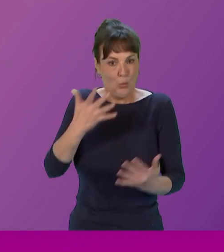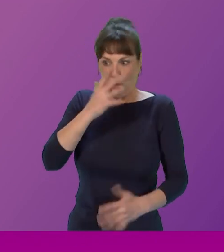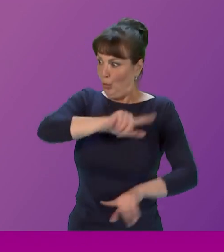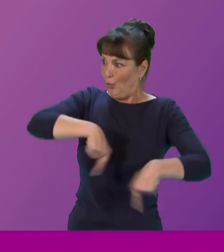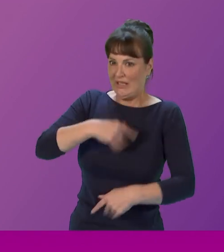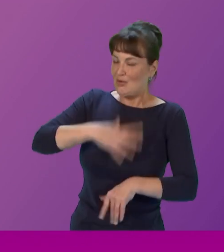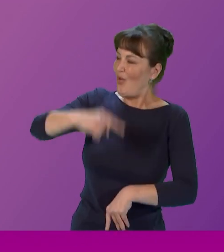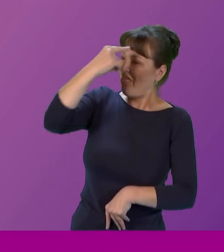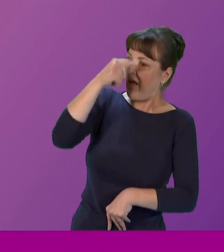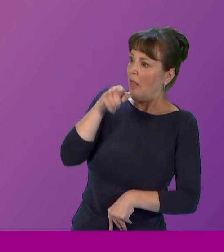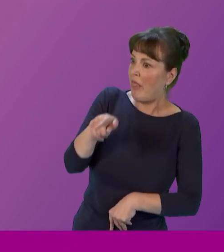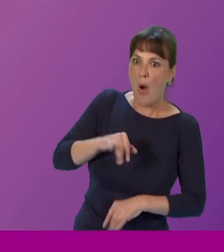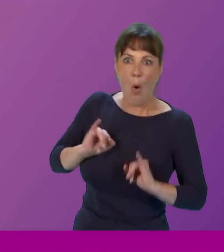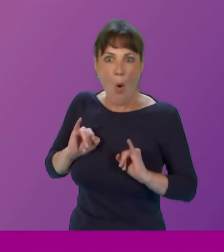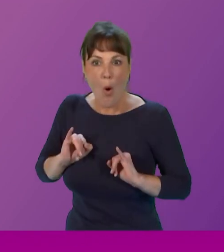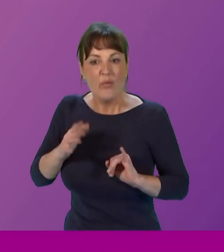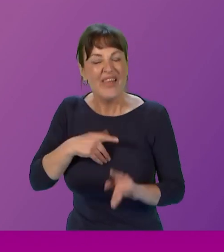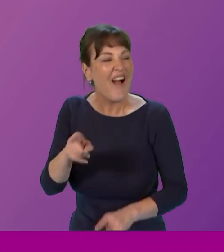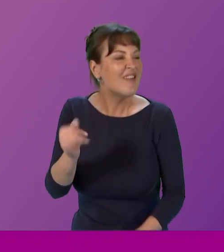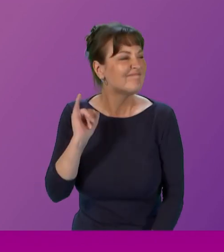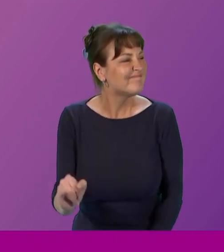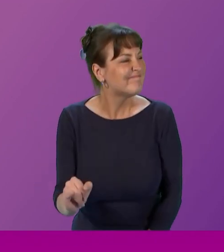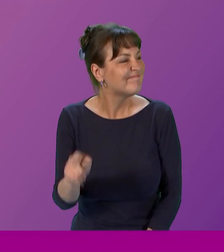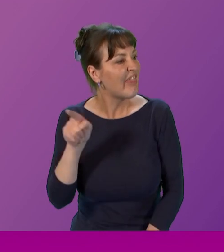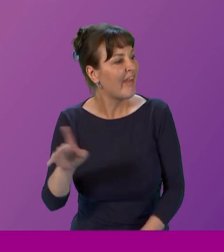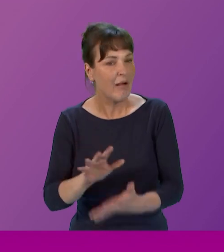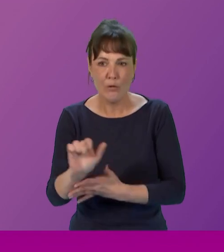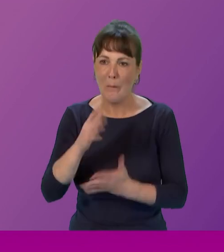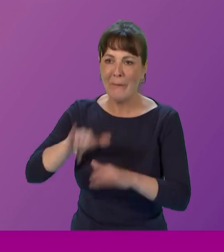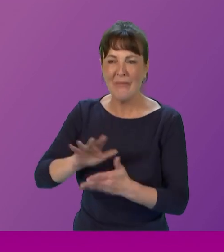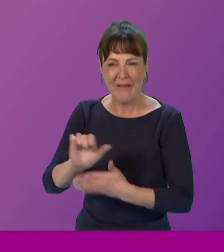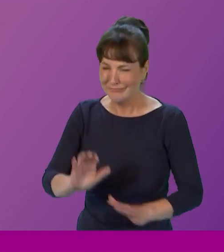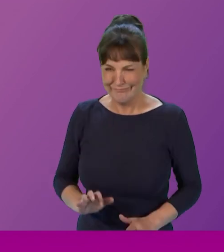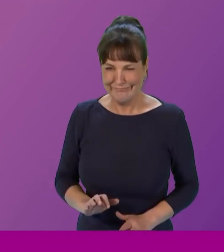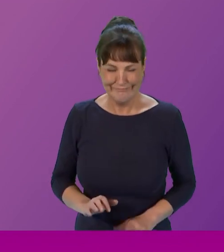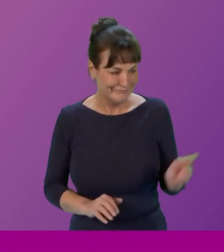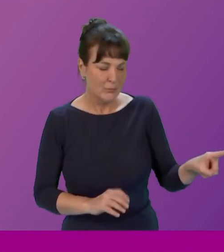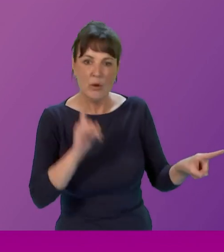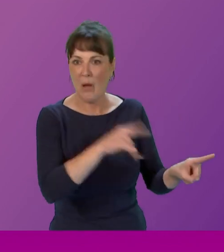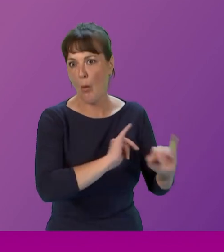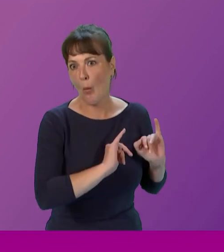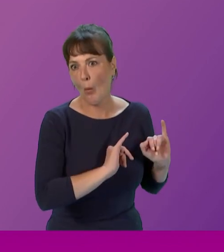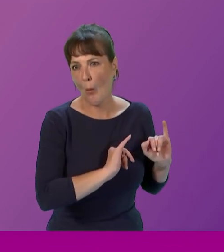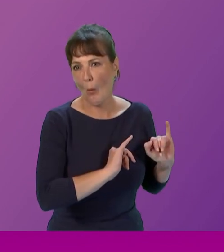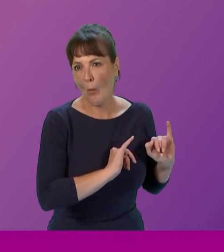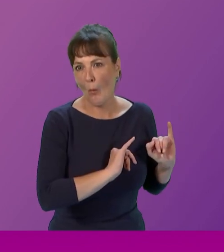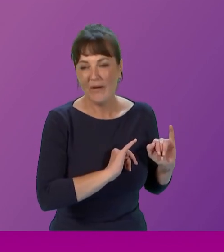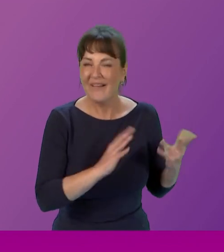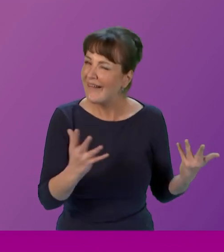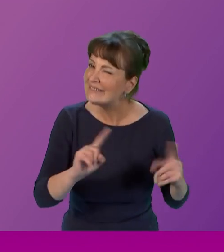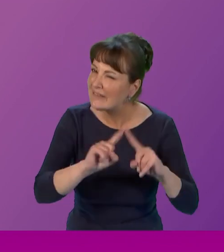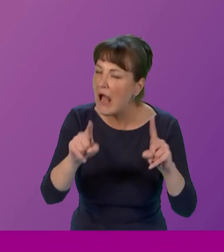mainstream western women is understood of course these are big words big ideas complex ideas